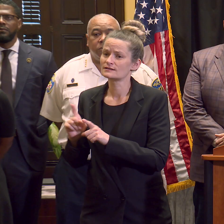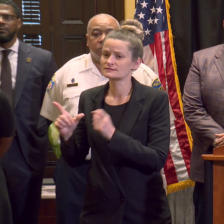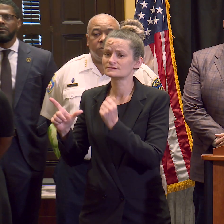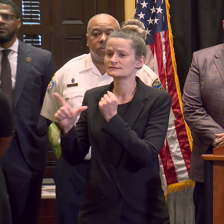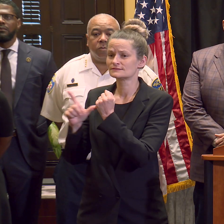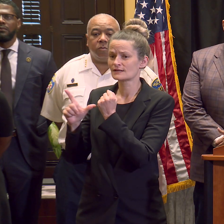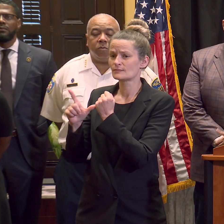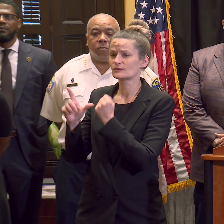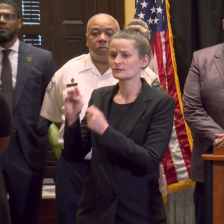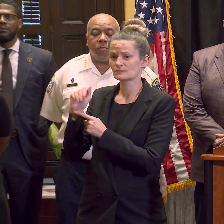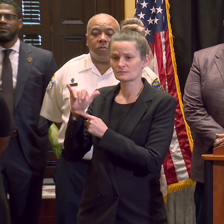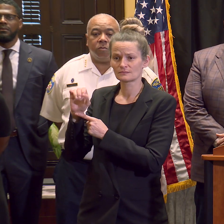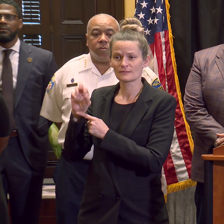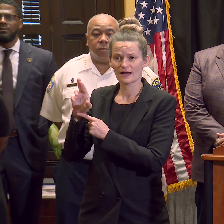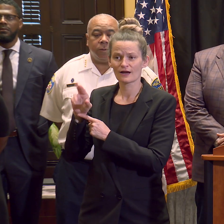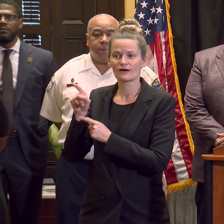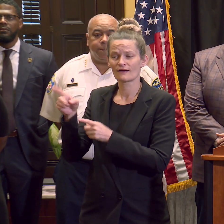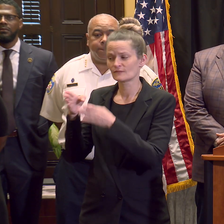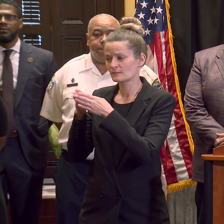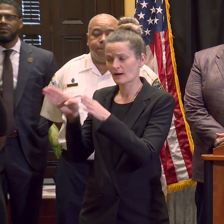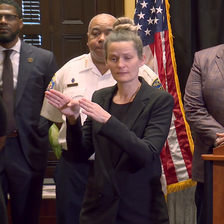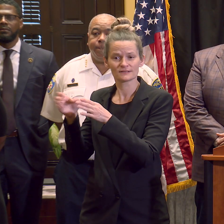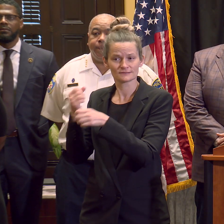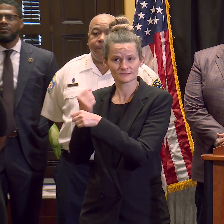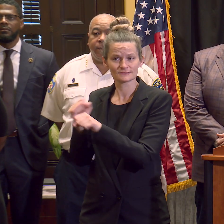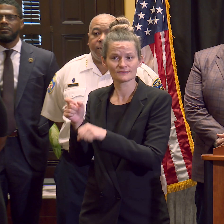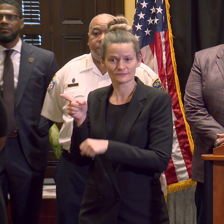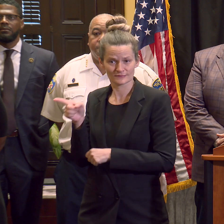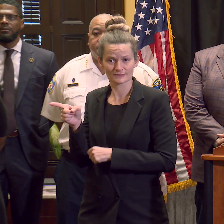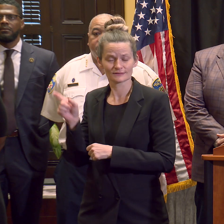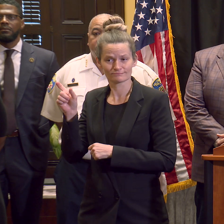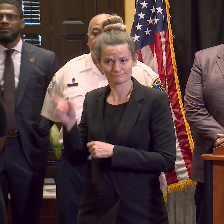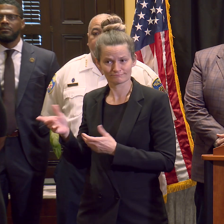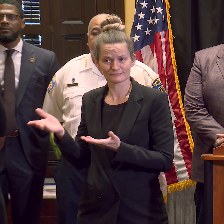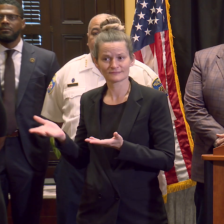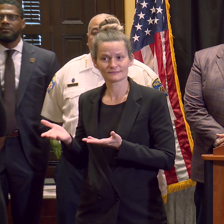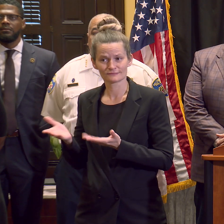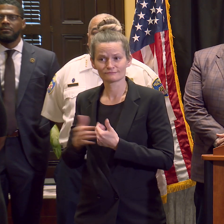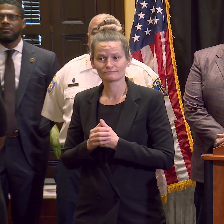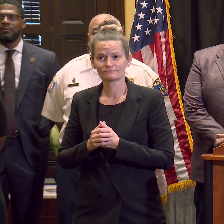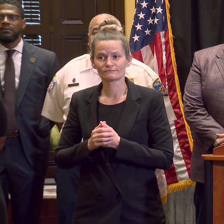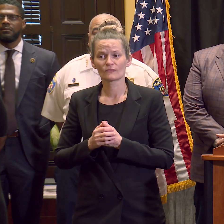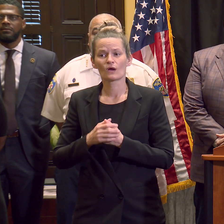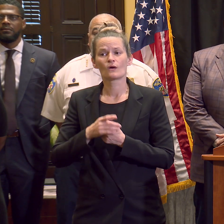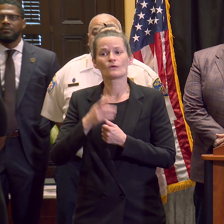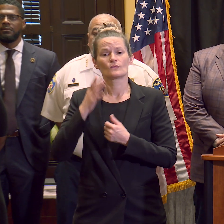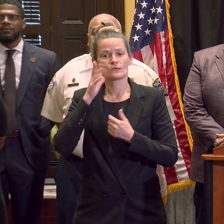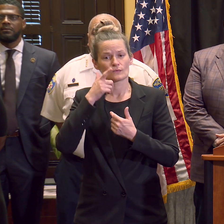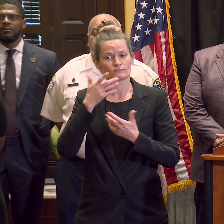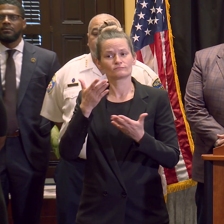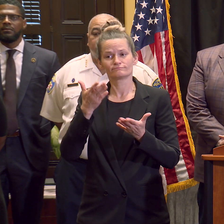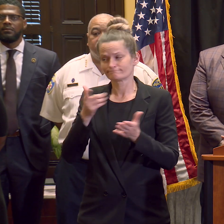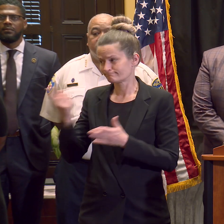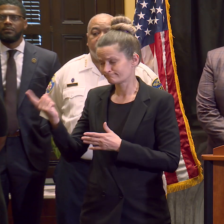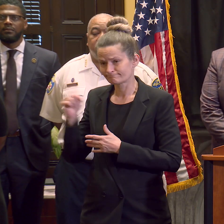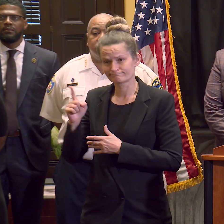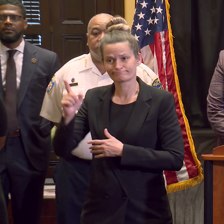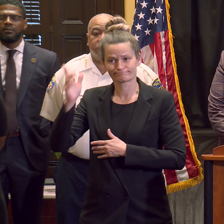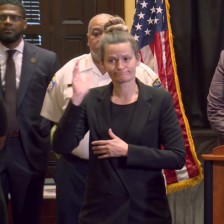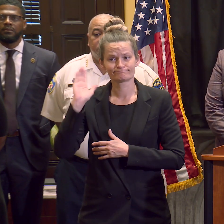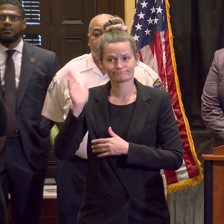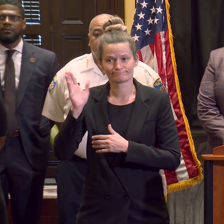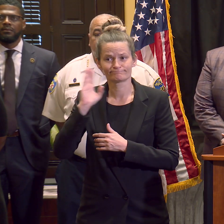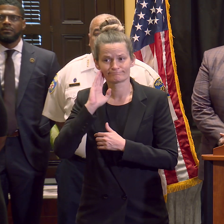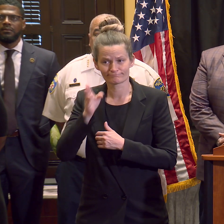Safety, Sunny Schnitzer, who we all miss, even though I know she's watching and I talk to her all the time, left to join the DOJ